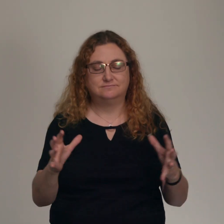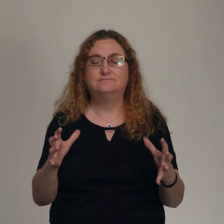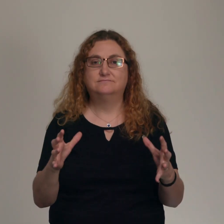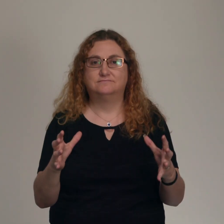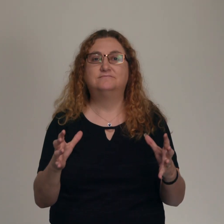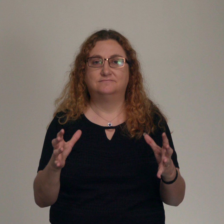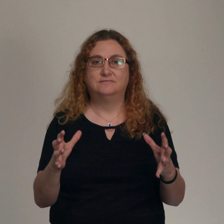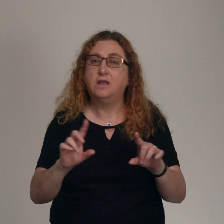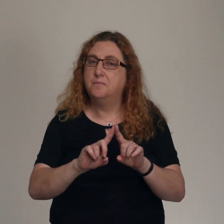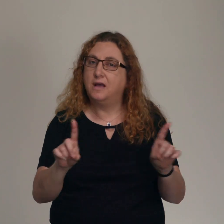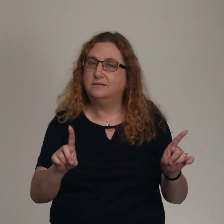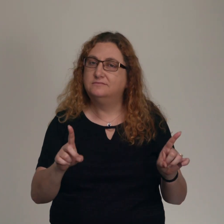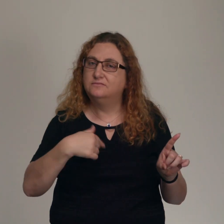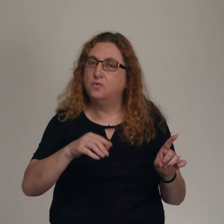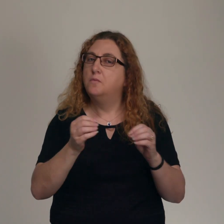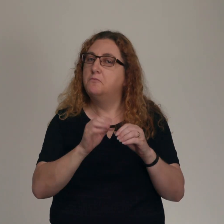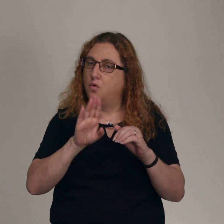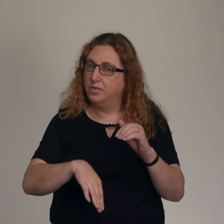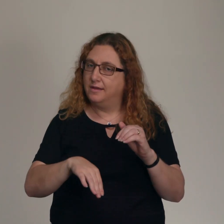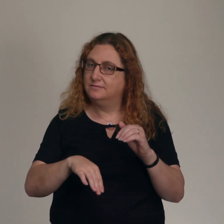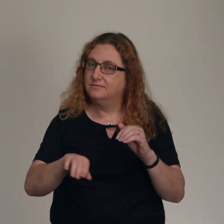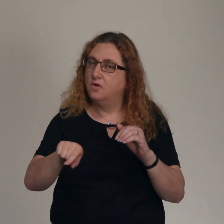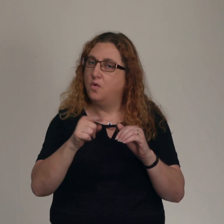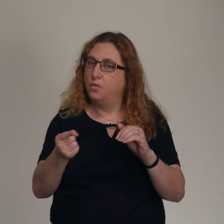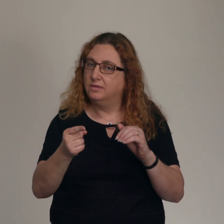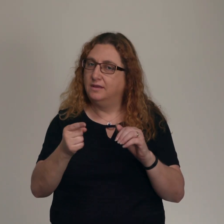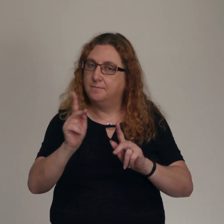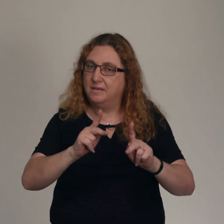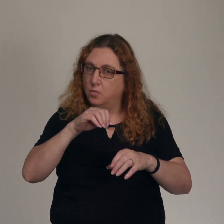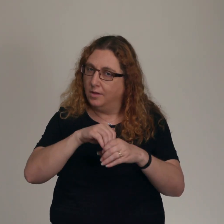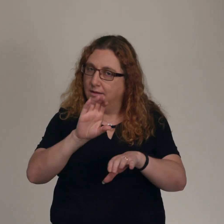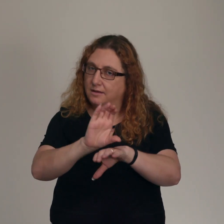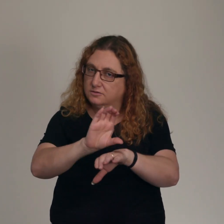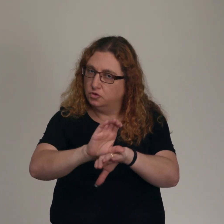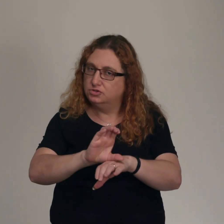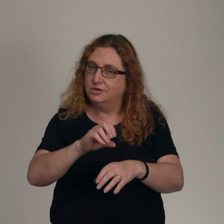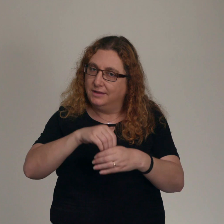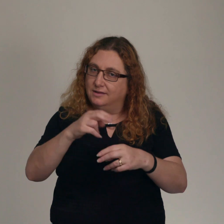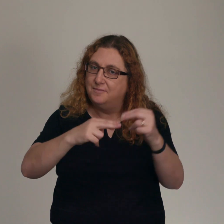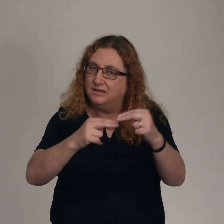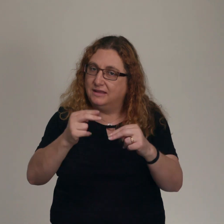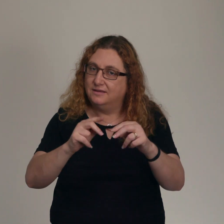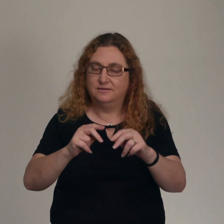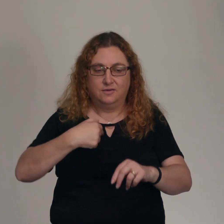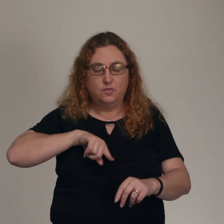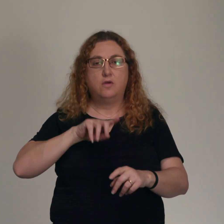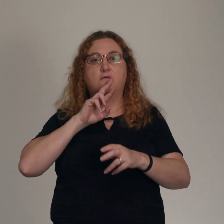But we're more than that. We're a family. And one of the hardest parts of us not gathering together